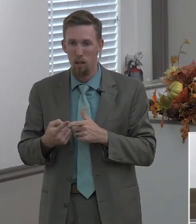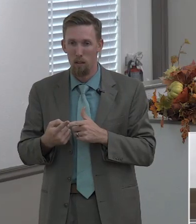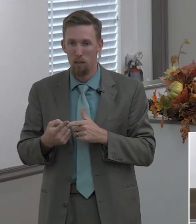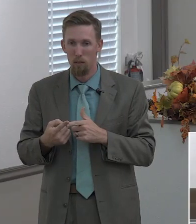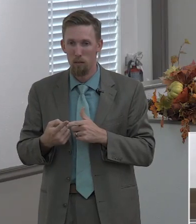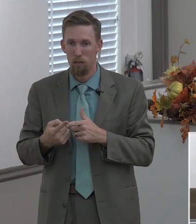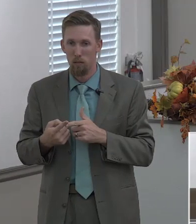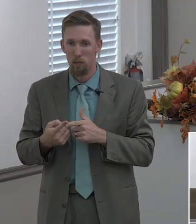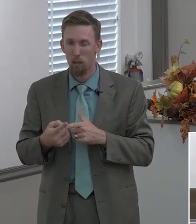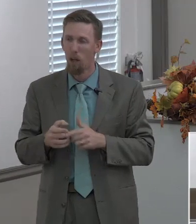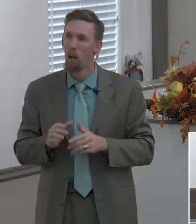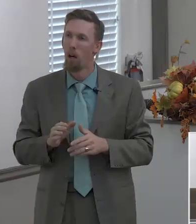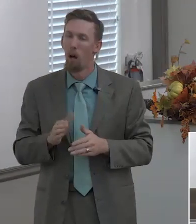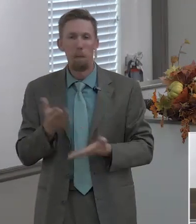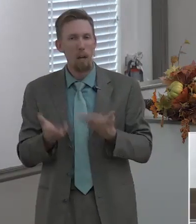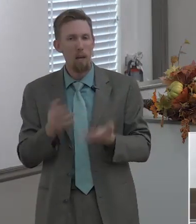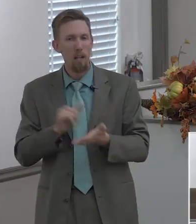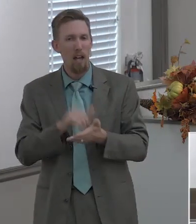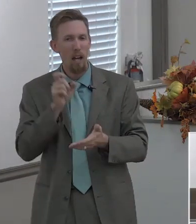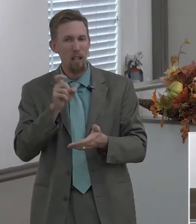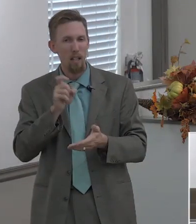maybe that has to happen tonight